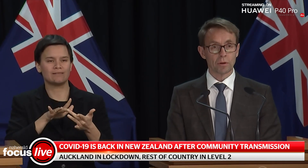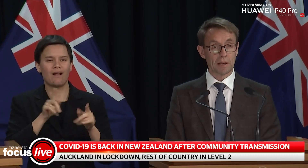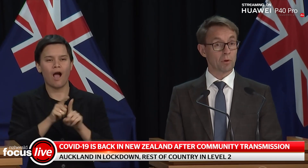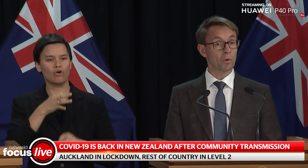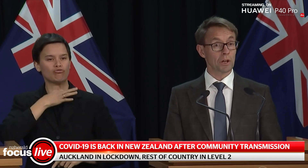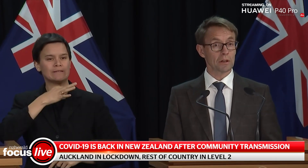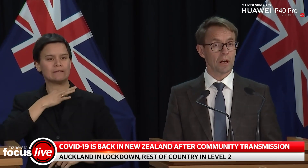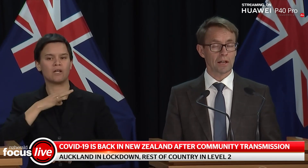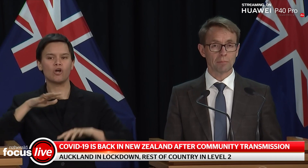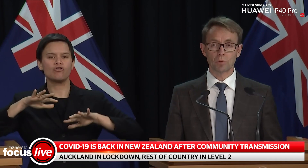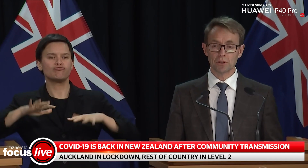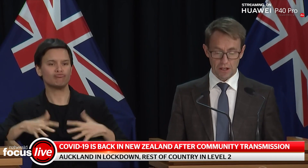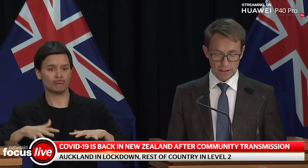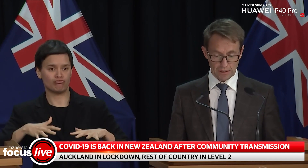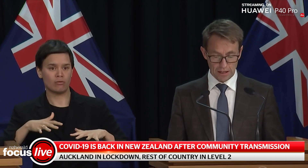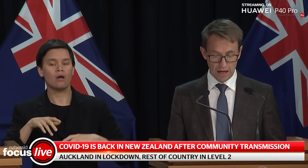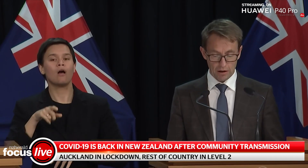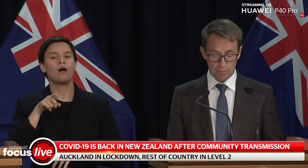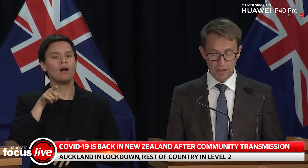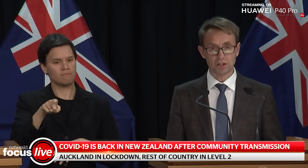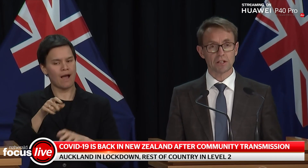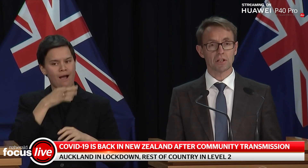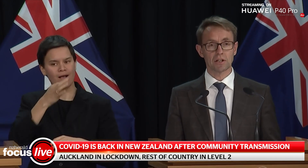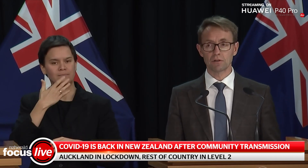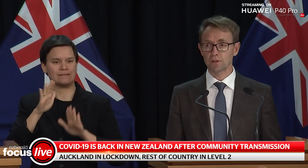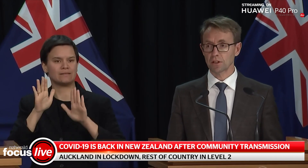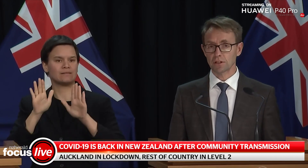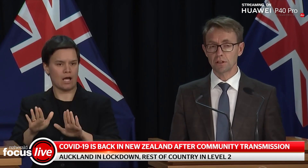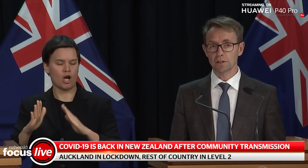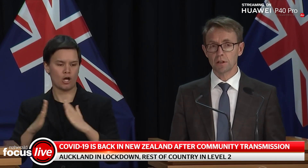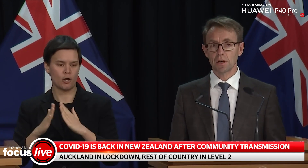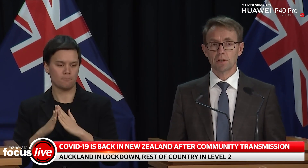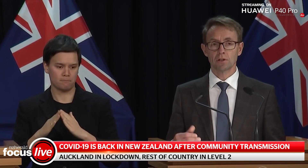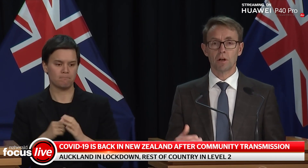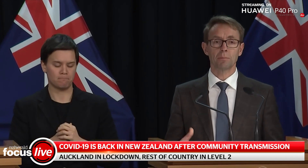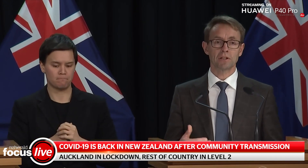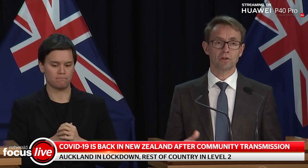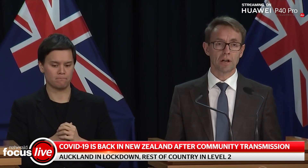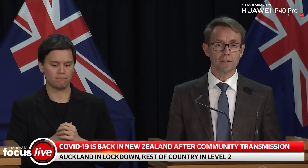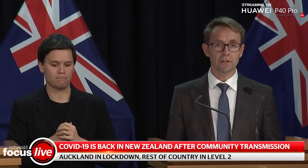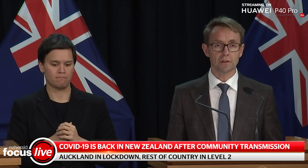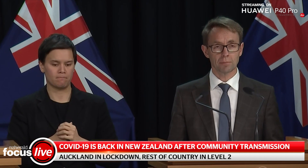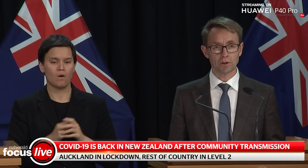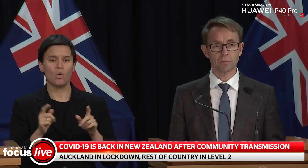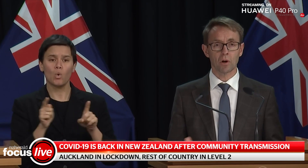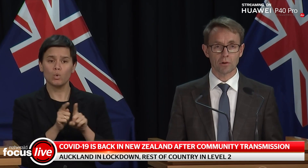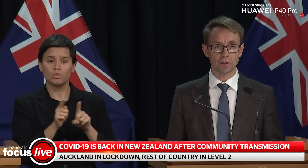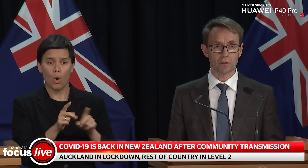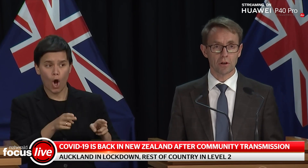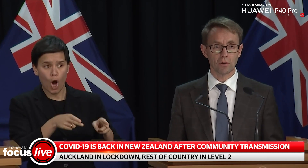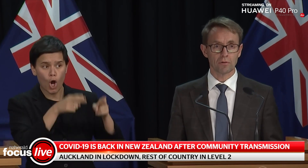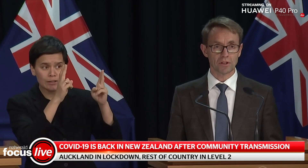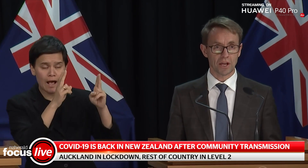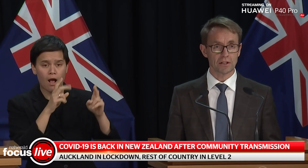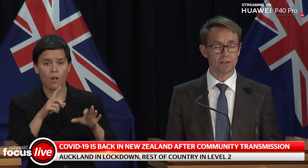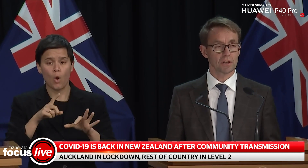all people working at our borders and in our managed isolation facilities to help us trace the possible origin